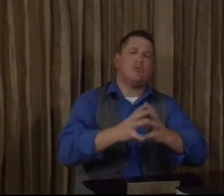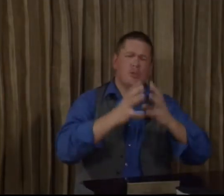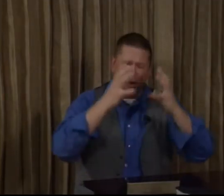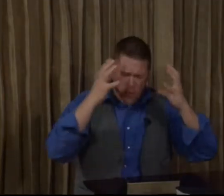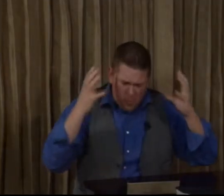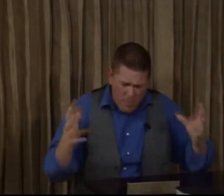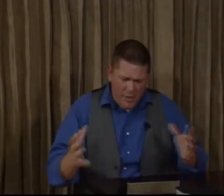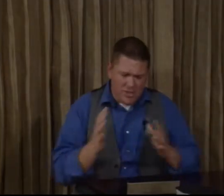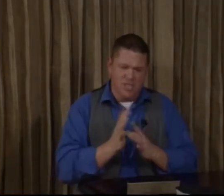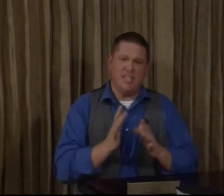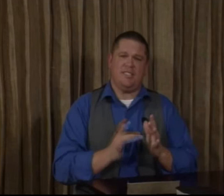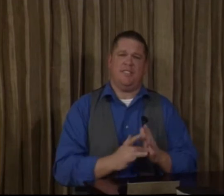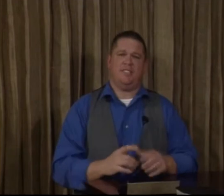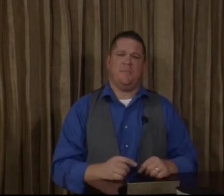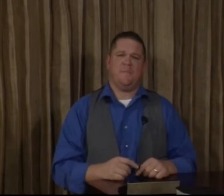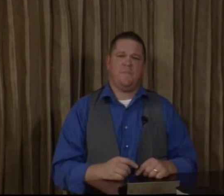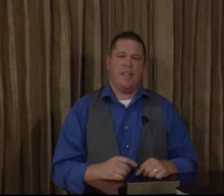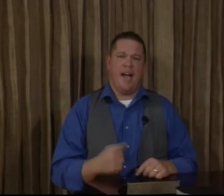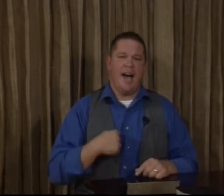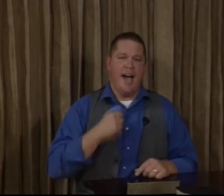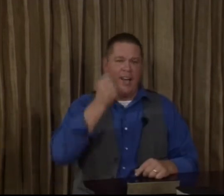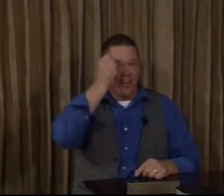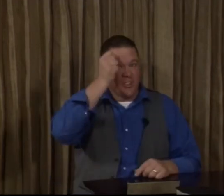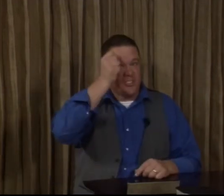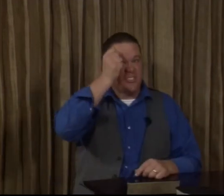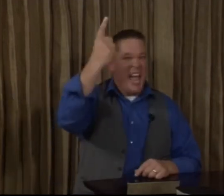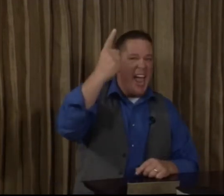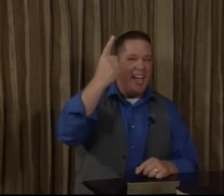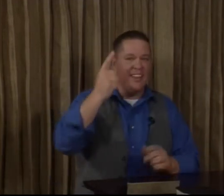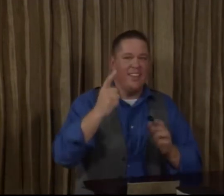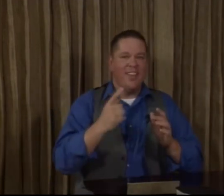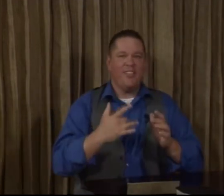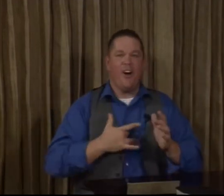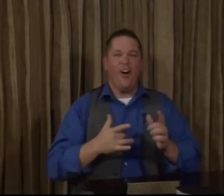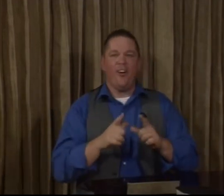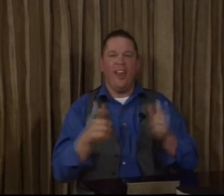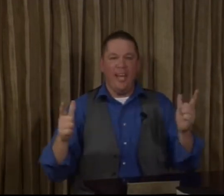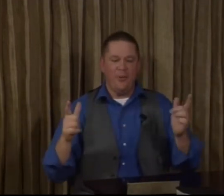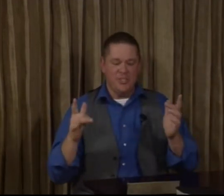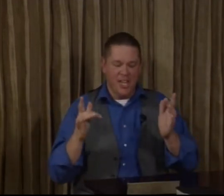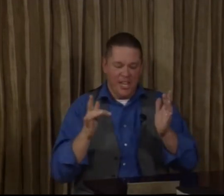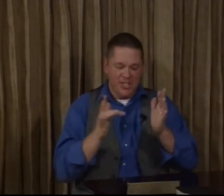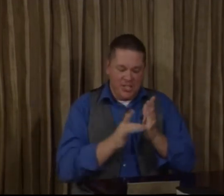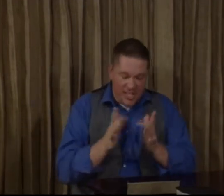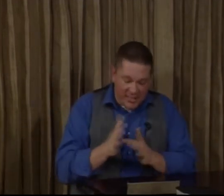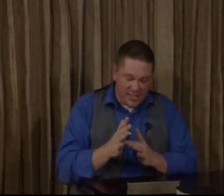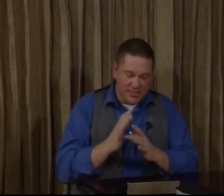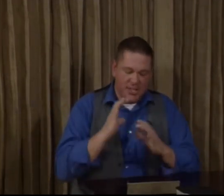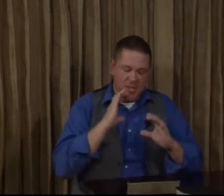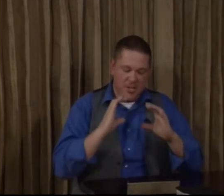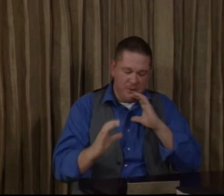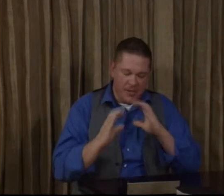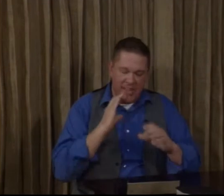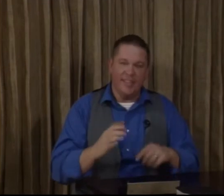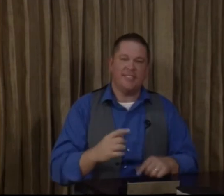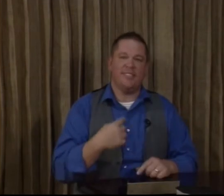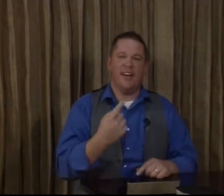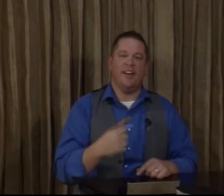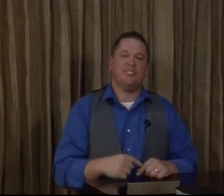so much, Jesus. I understand the heart language Jesus communicates to us.